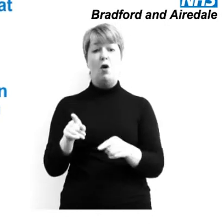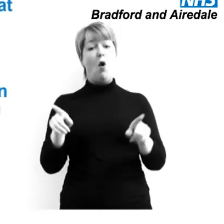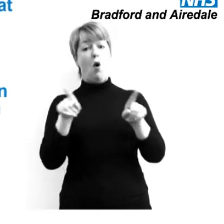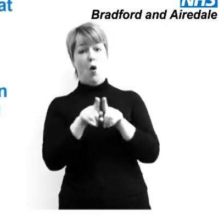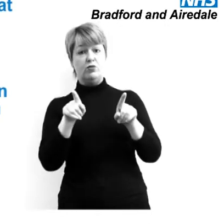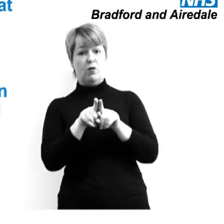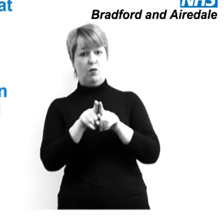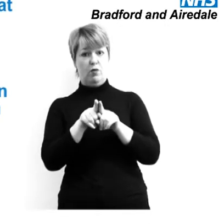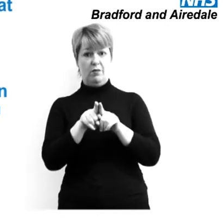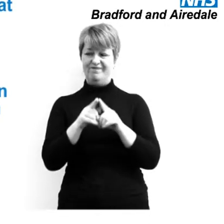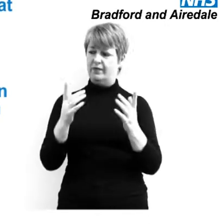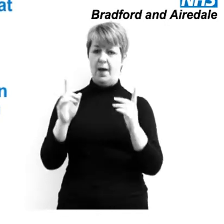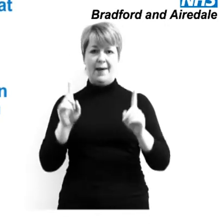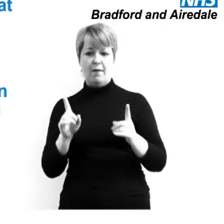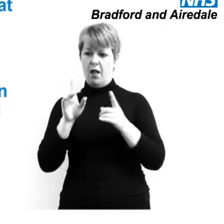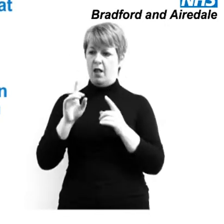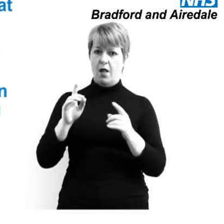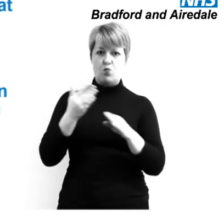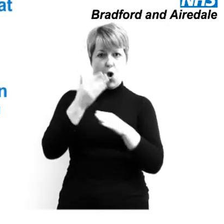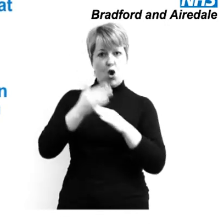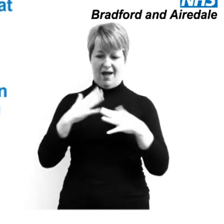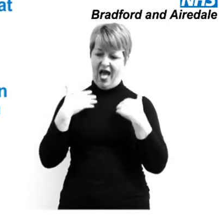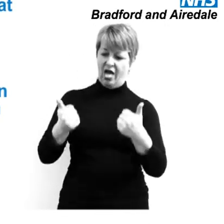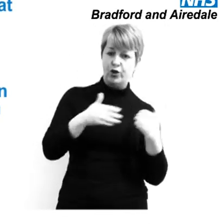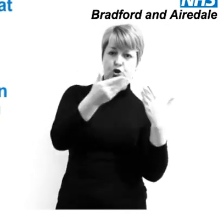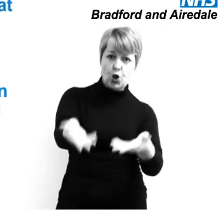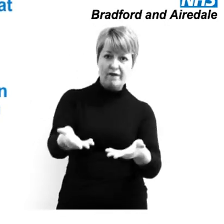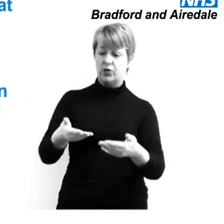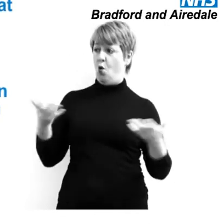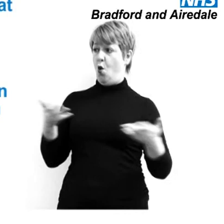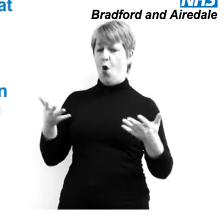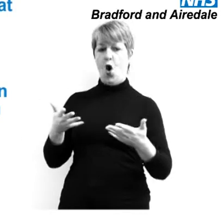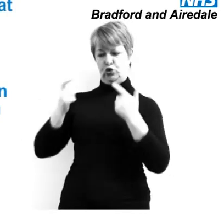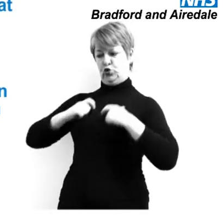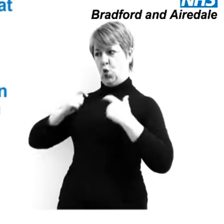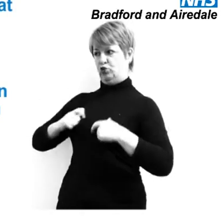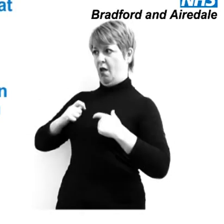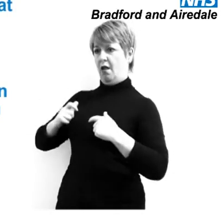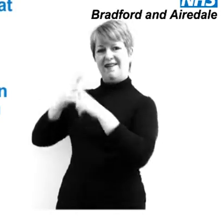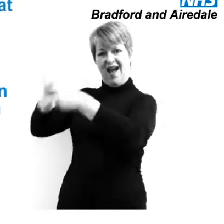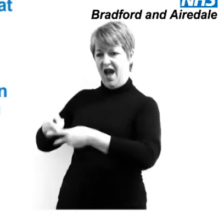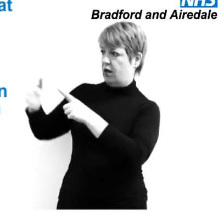will